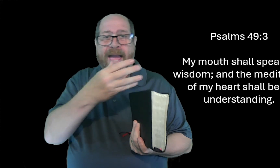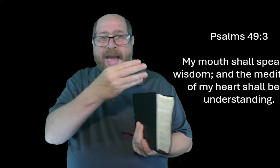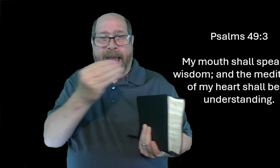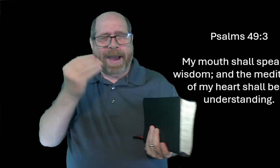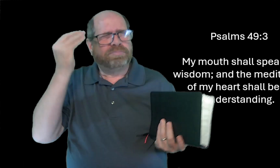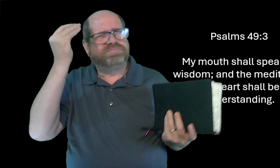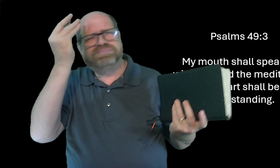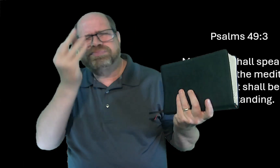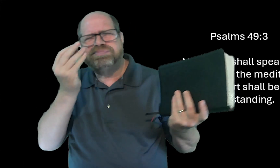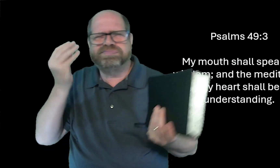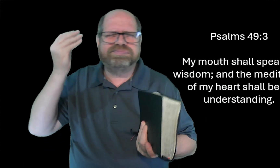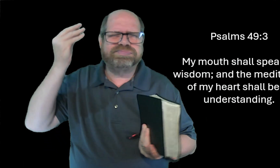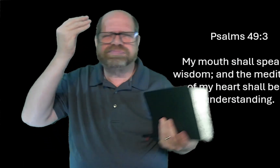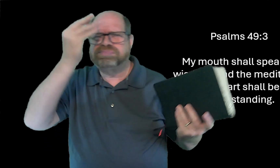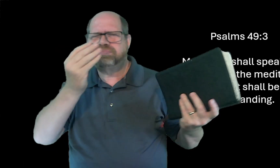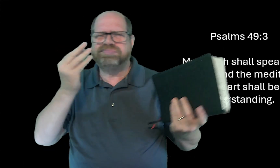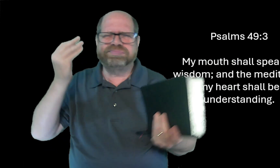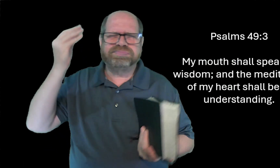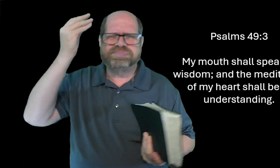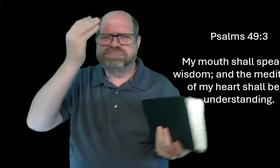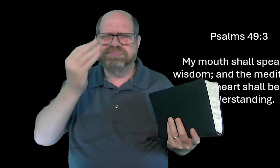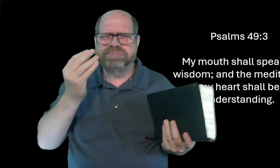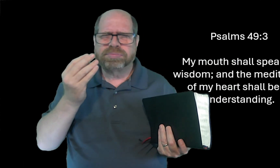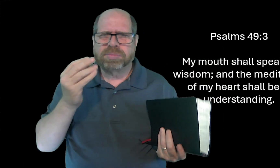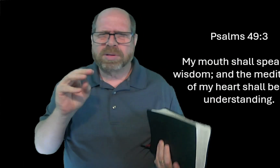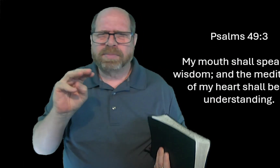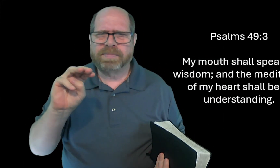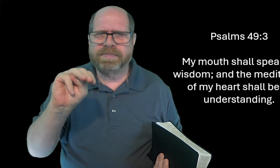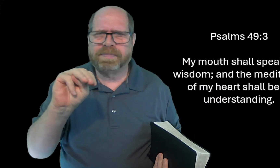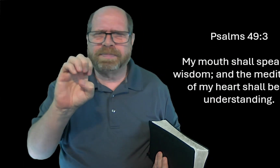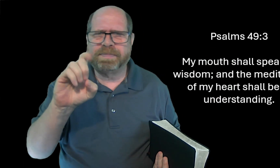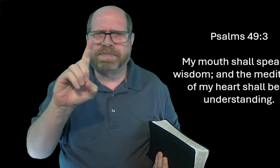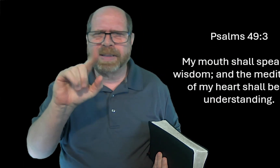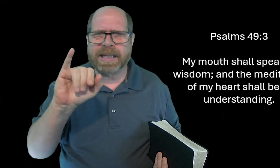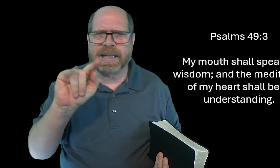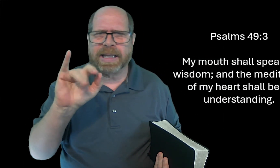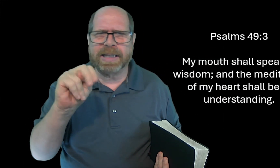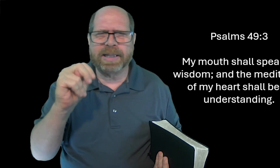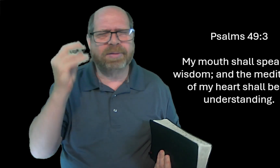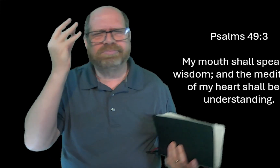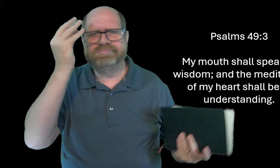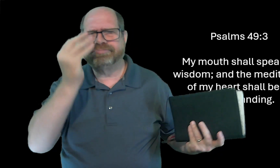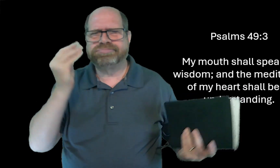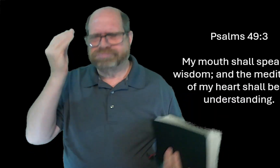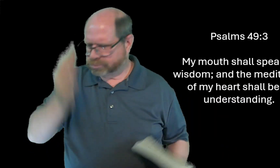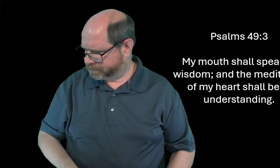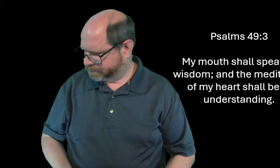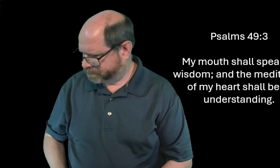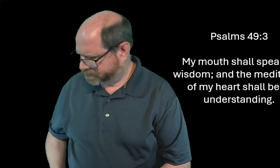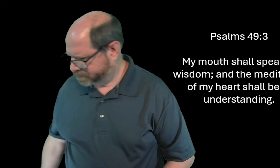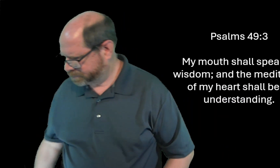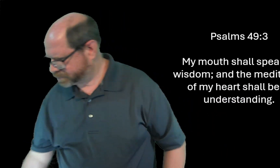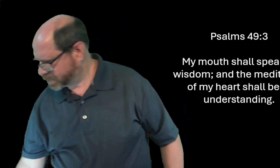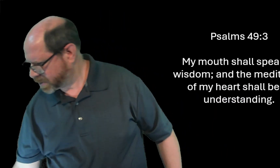wisdom because He gives us wisdom. And we can think about that. Meditate. That's what it means to think about.